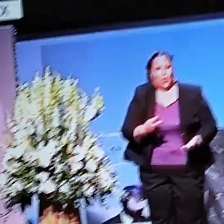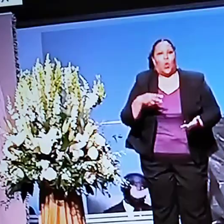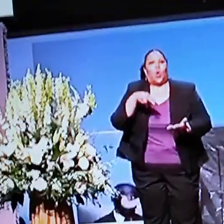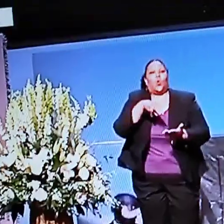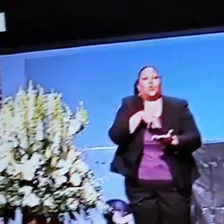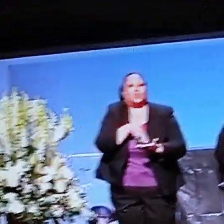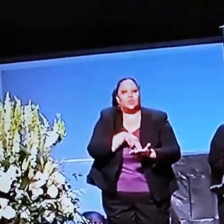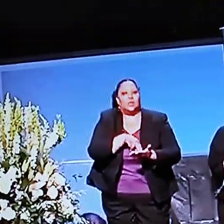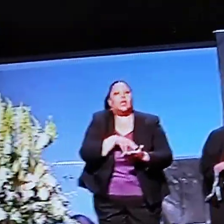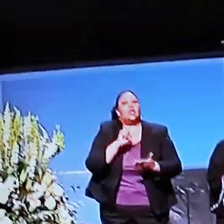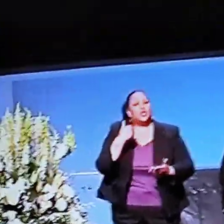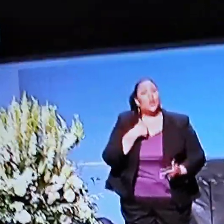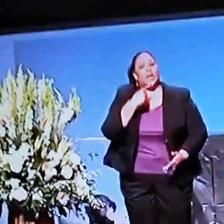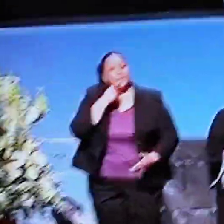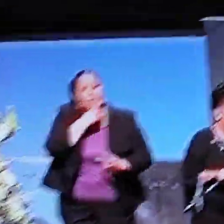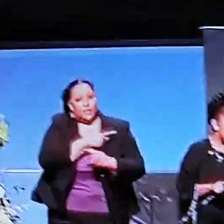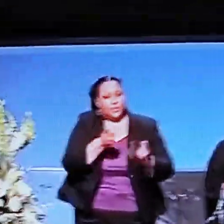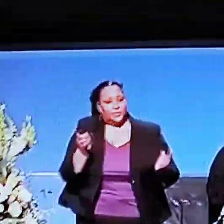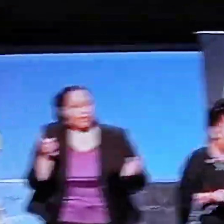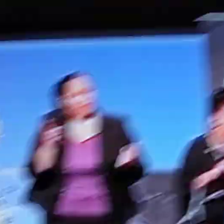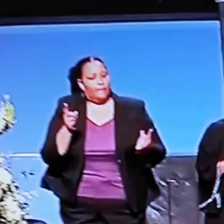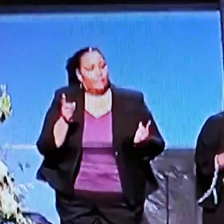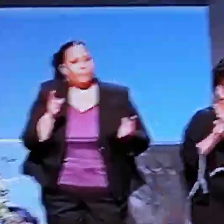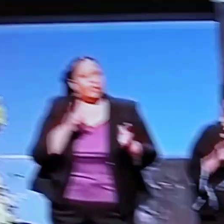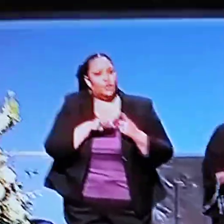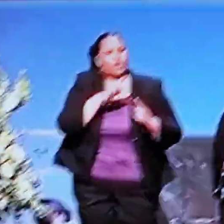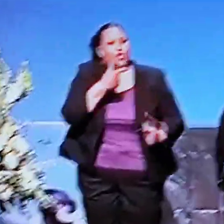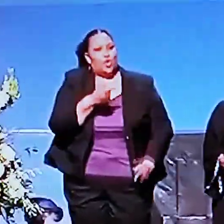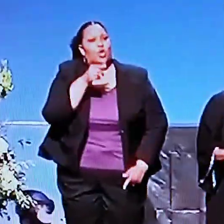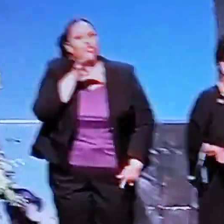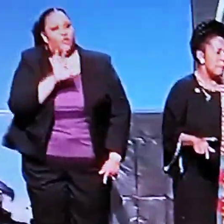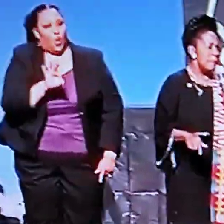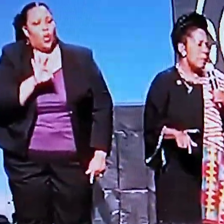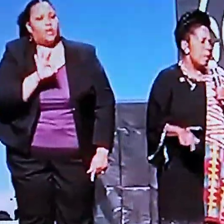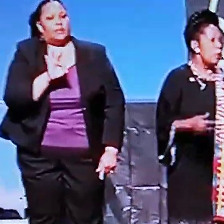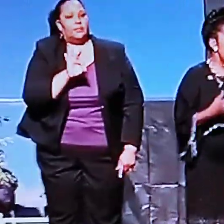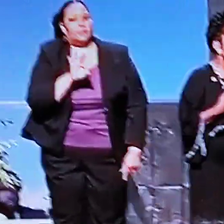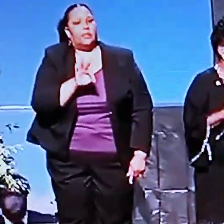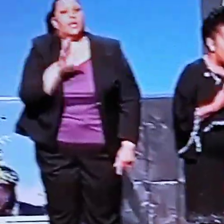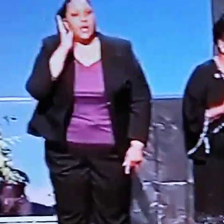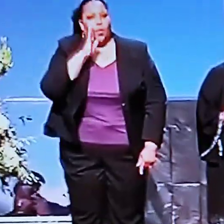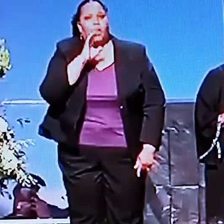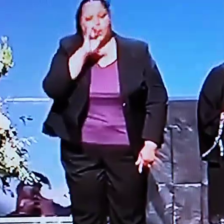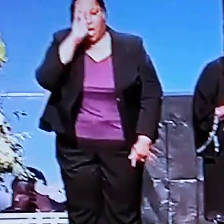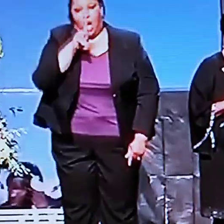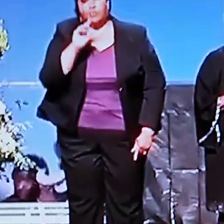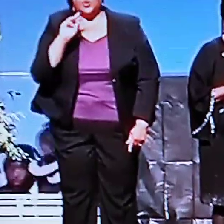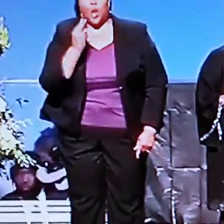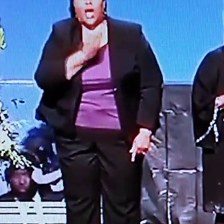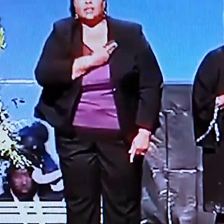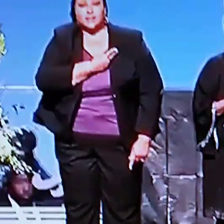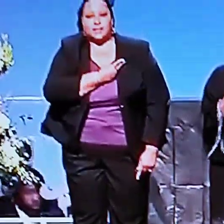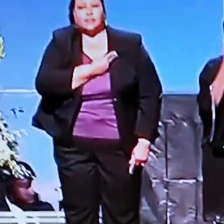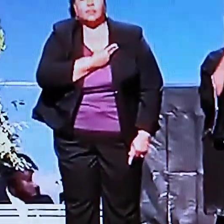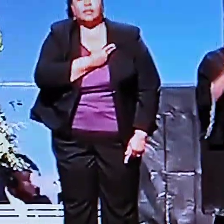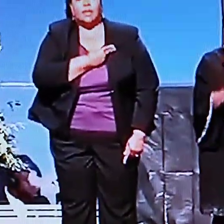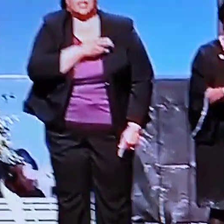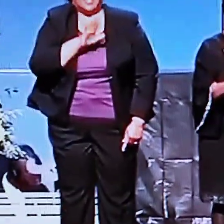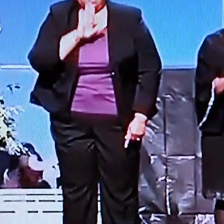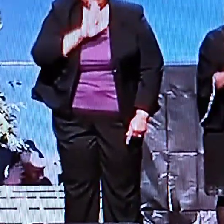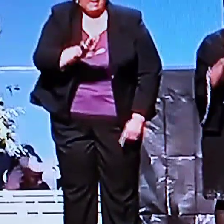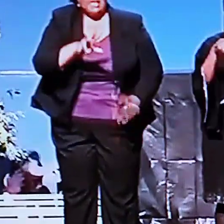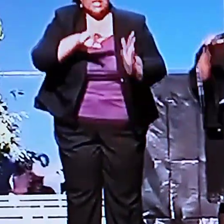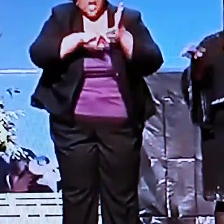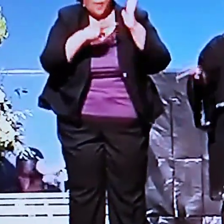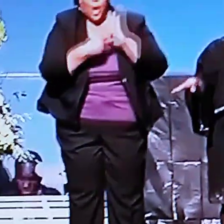And so I say to George Floyd, it'll be up to us that his